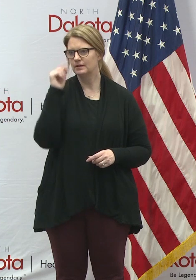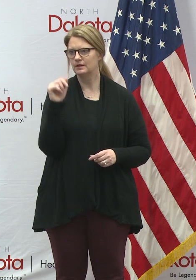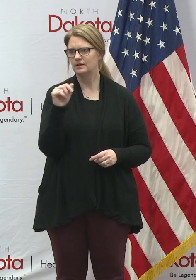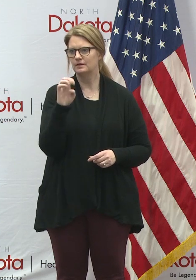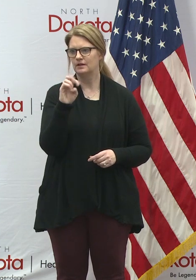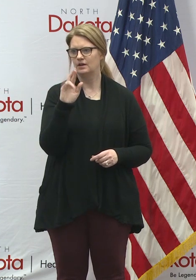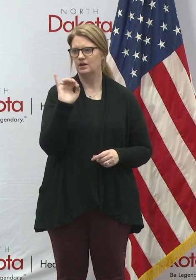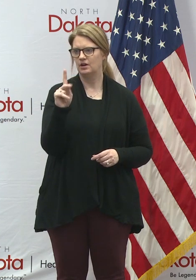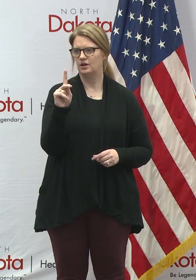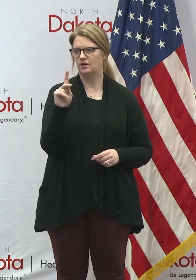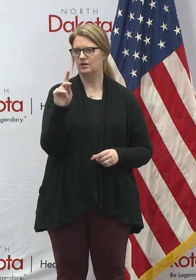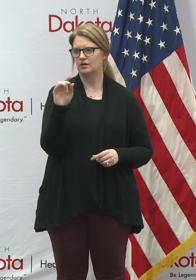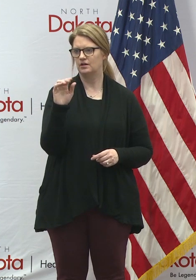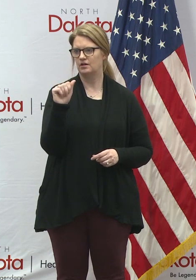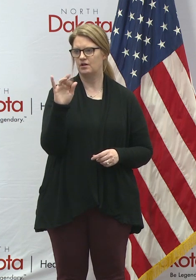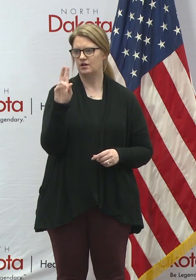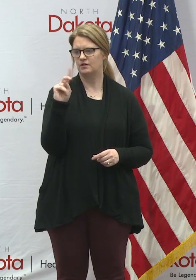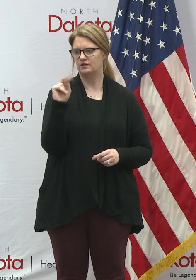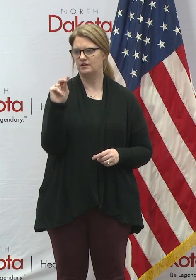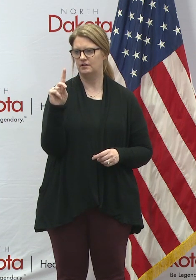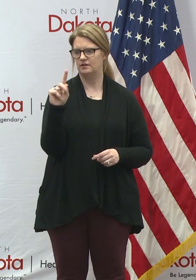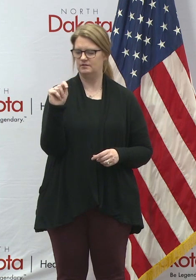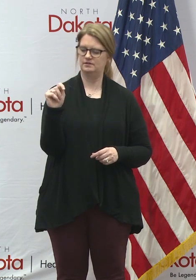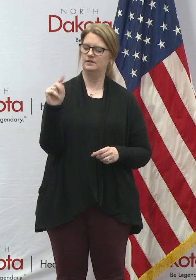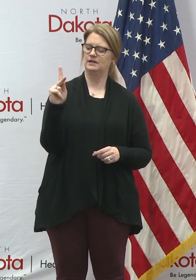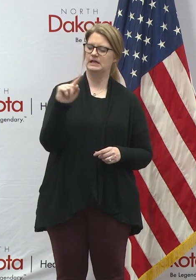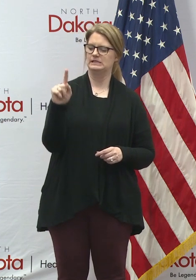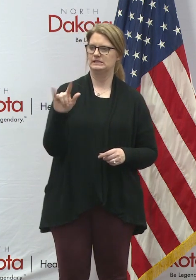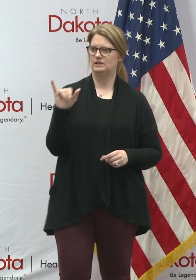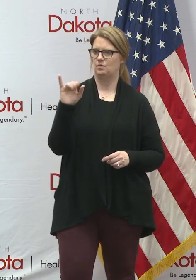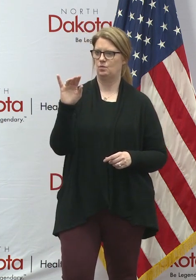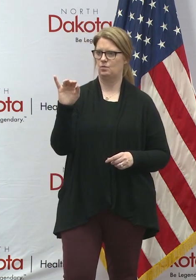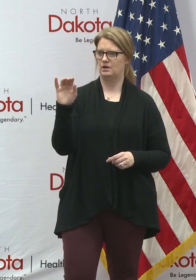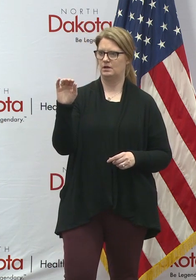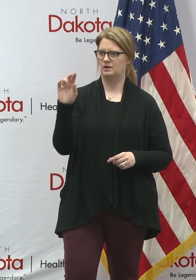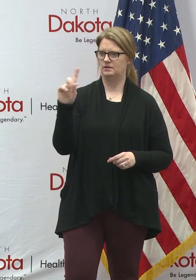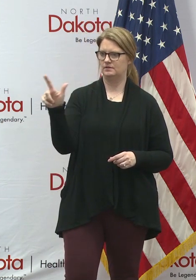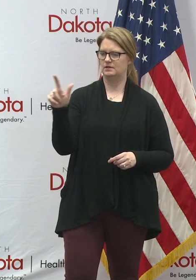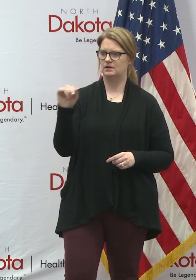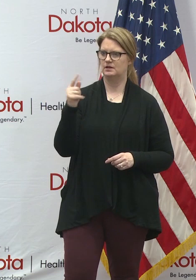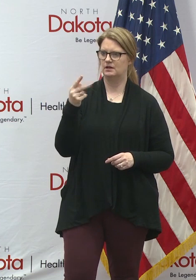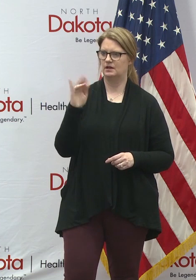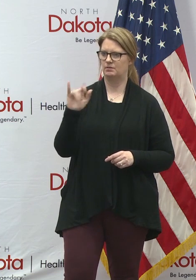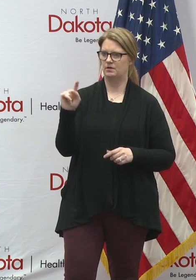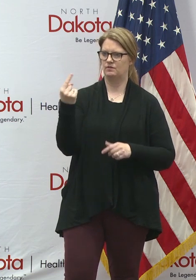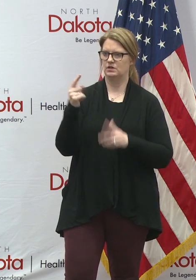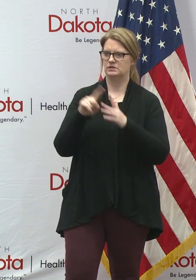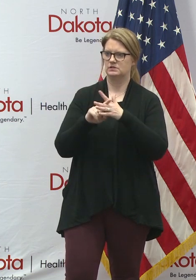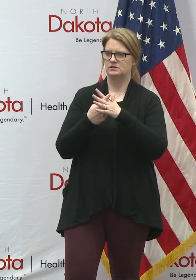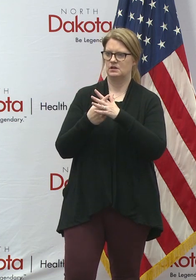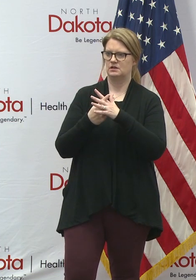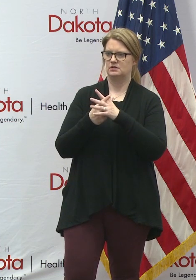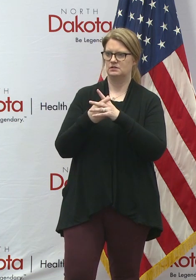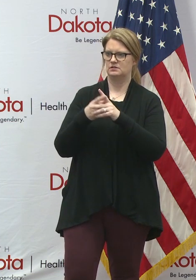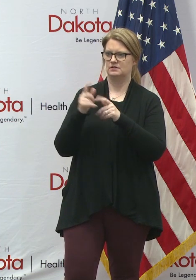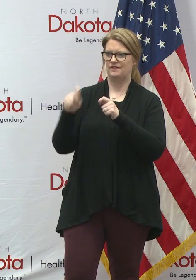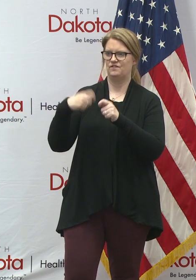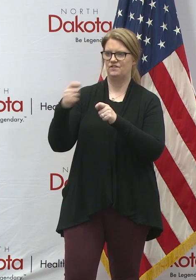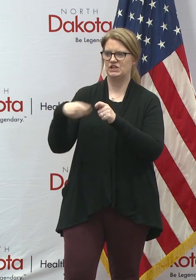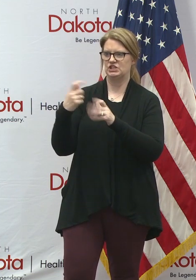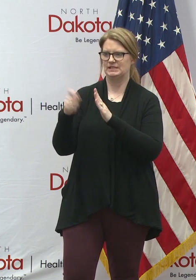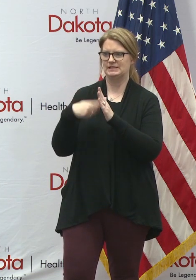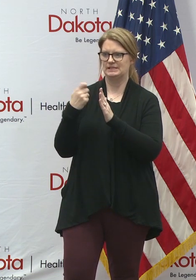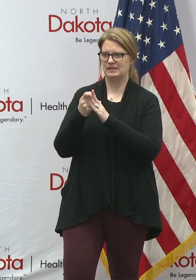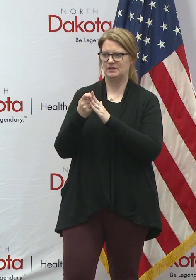Eric Arndt with KZZY in Devils Lake. Uh, has the state considered delaying the April 1st start of the non-resident fishing season to, uh,